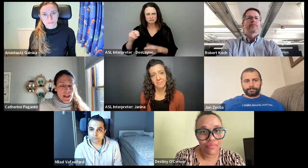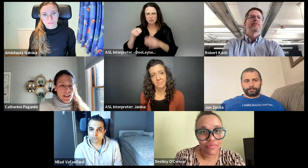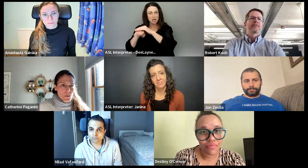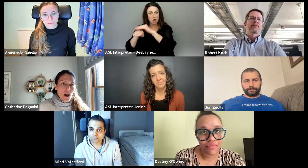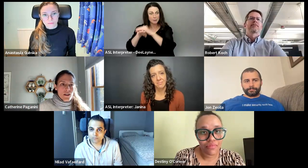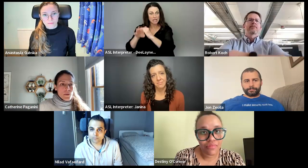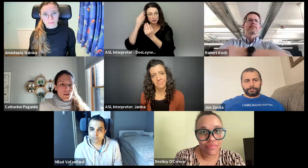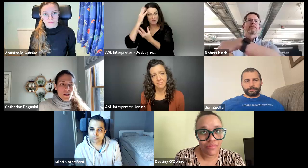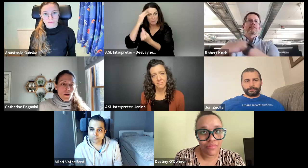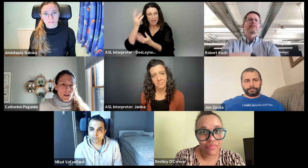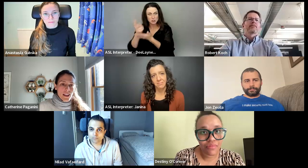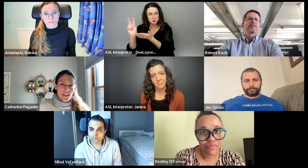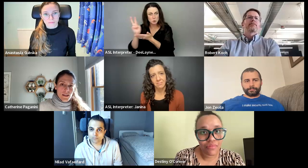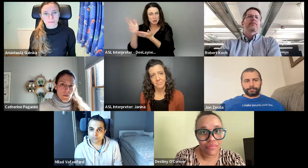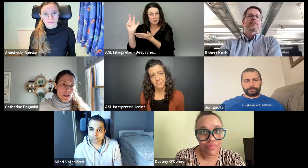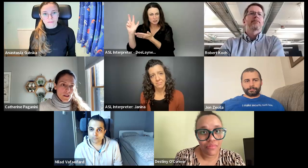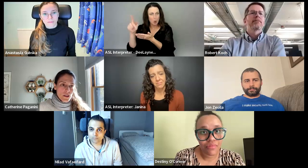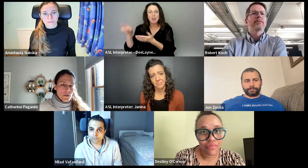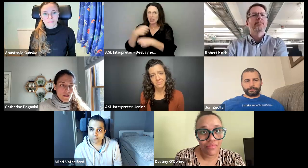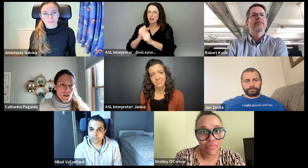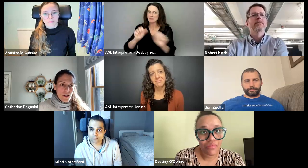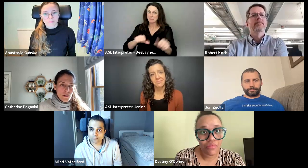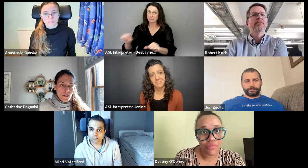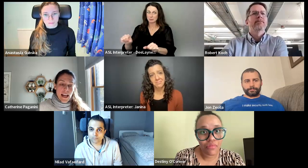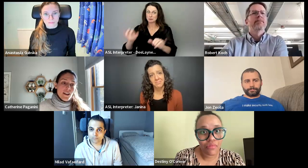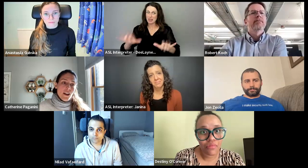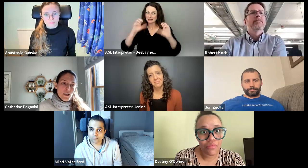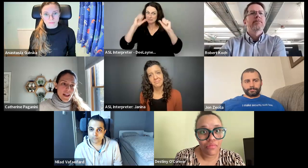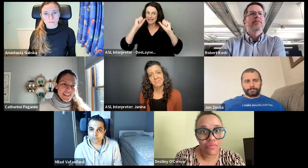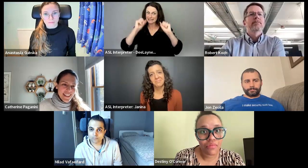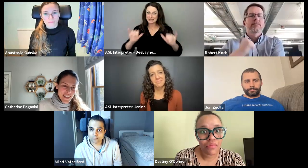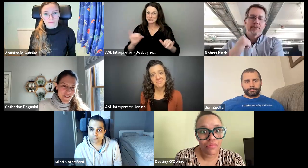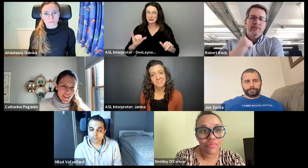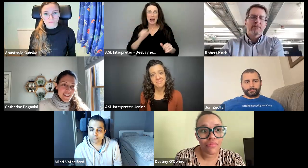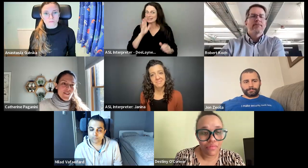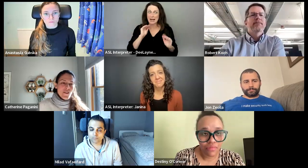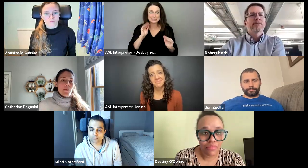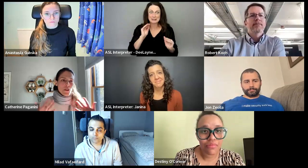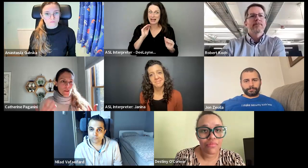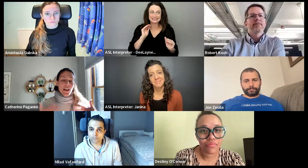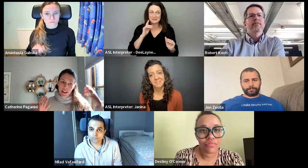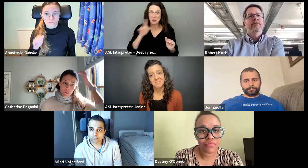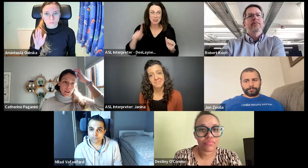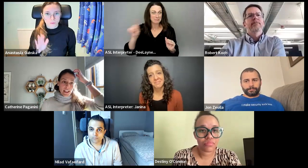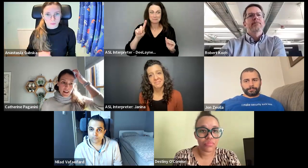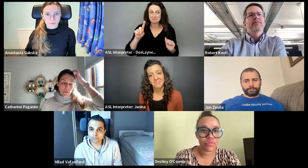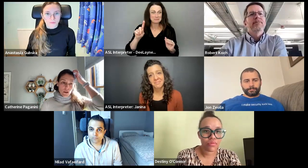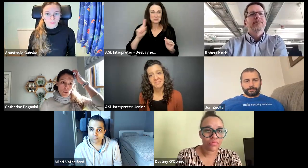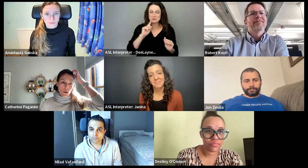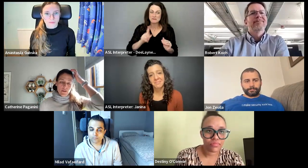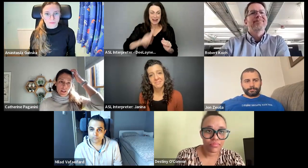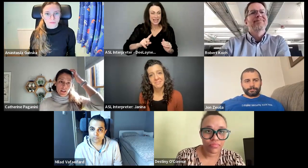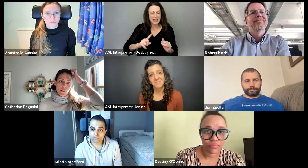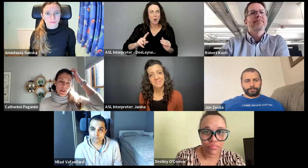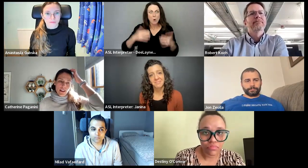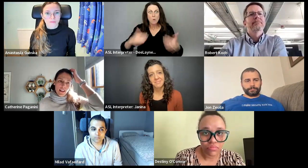And they made this possible. So I think this is amazing too. So I did not expect it to be like for them to really kind of put